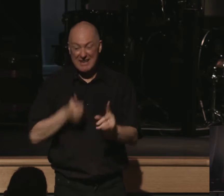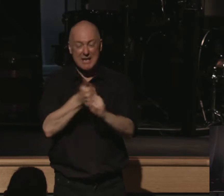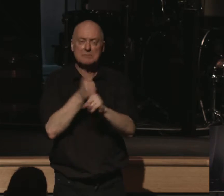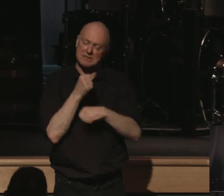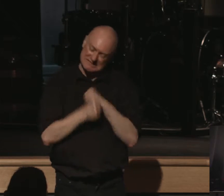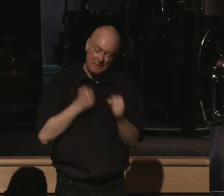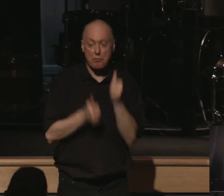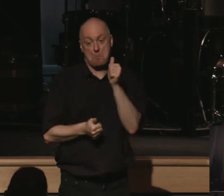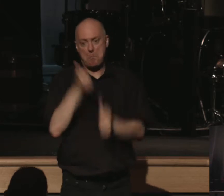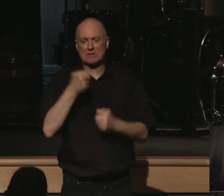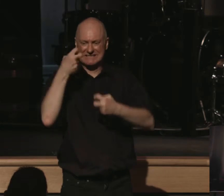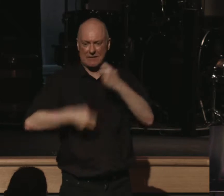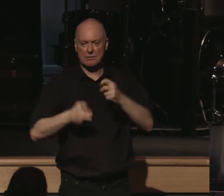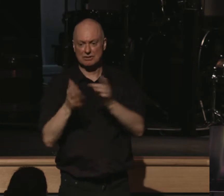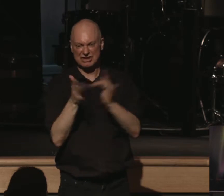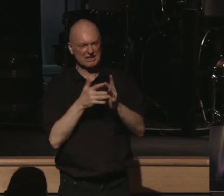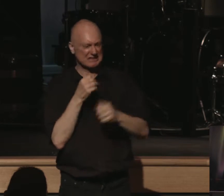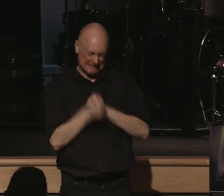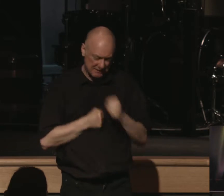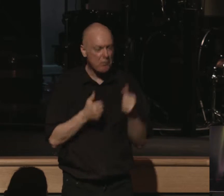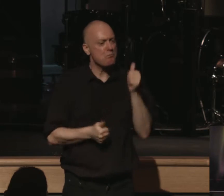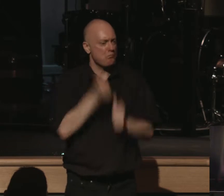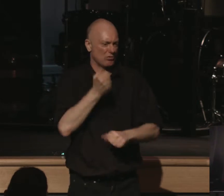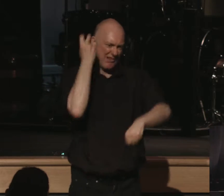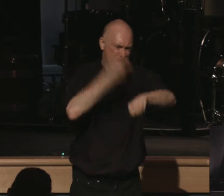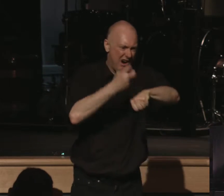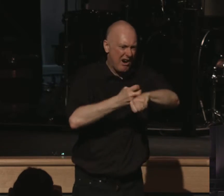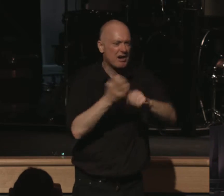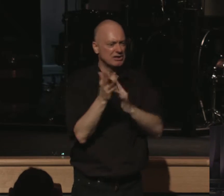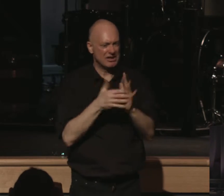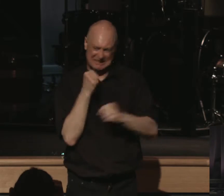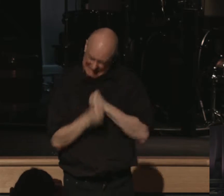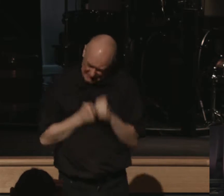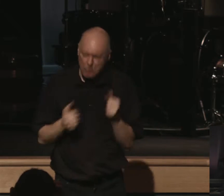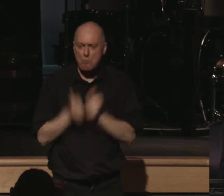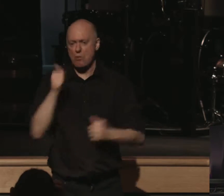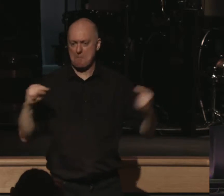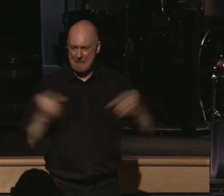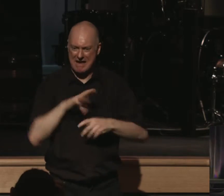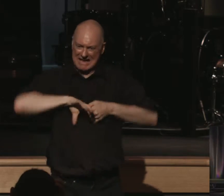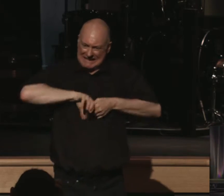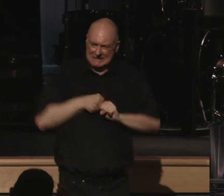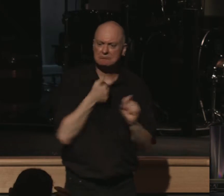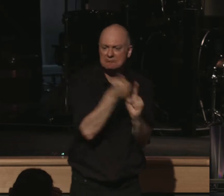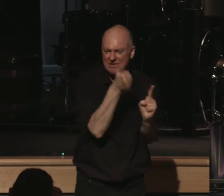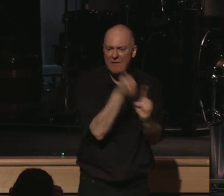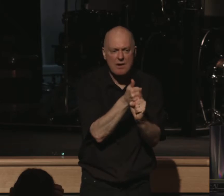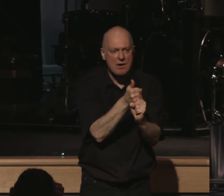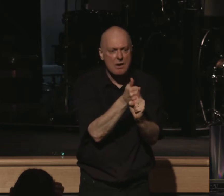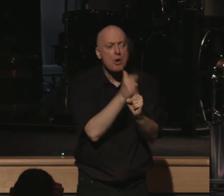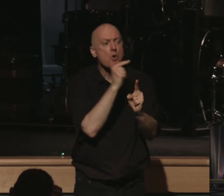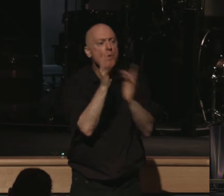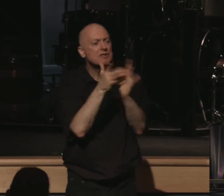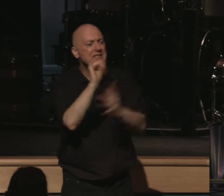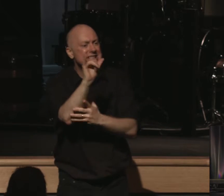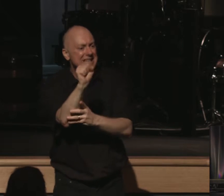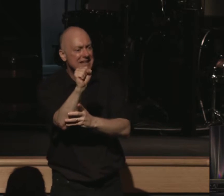suffered the most difficulty. He suffered the most hardship. He suffered the most pain and the most agony. And who he is was made